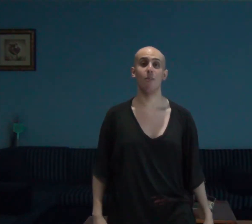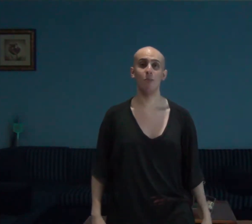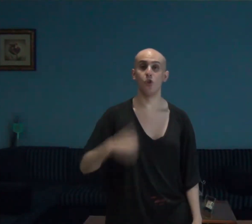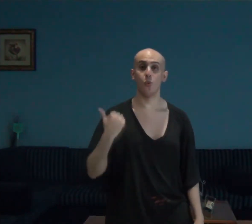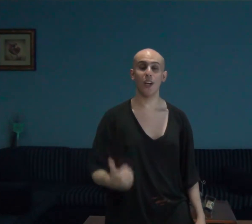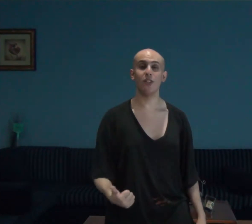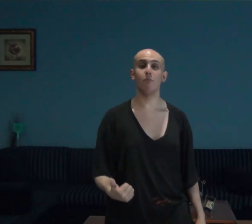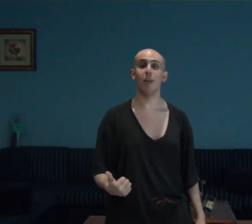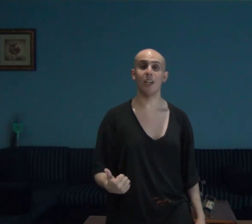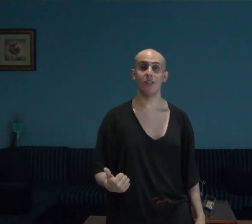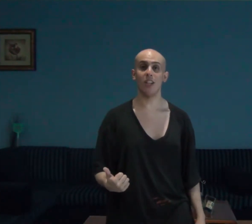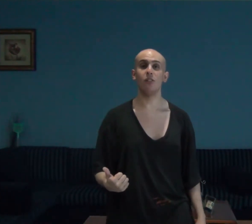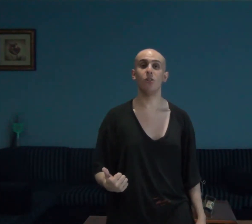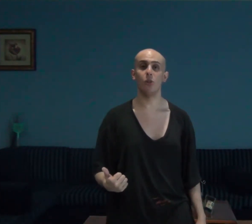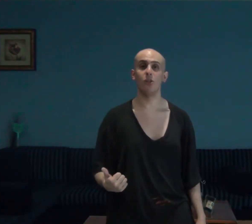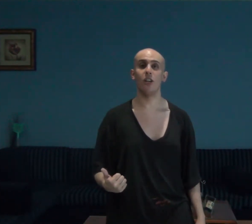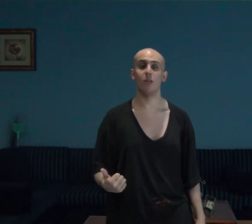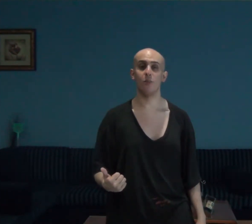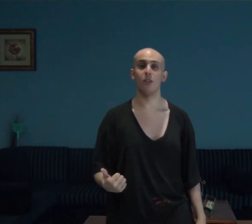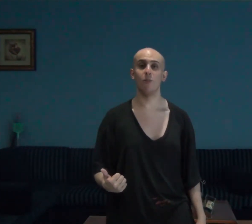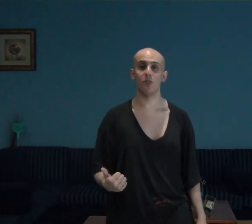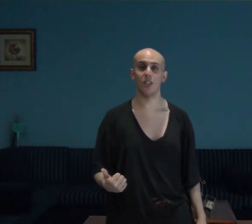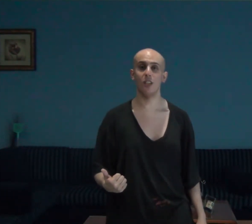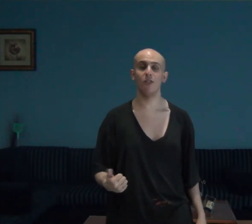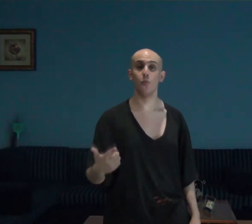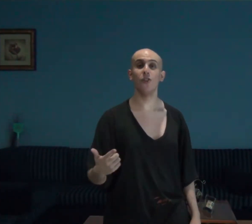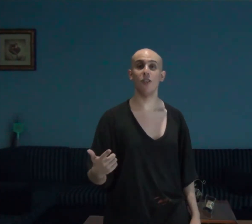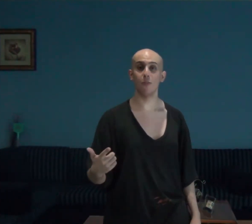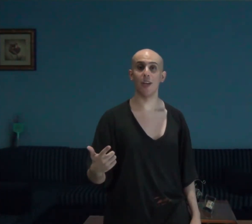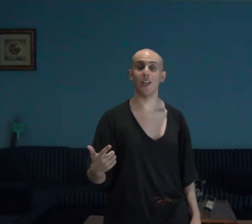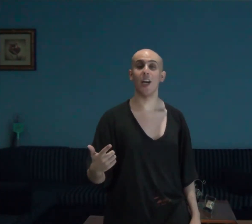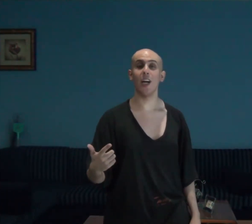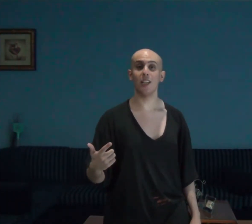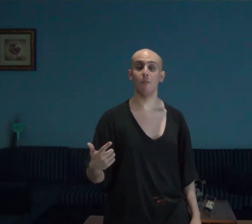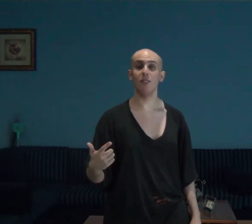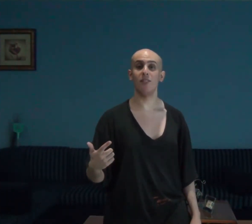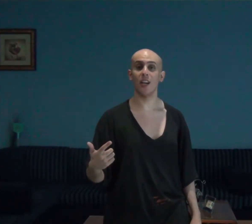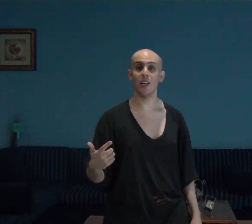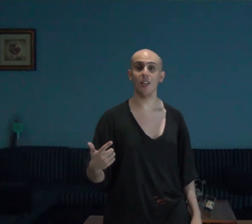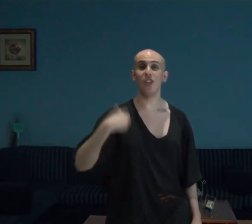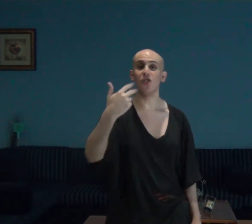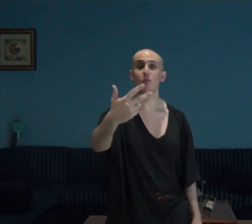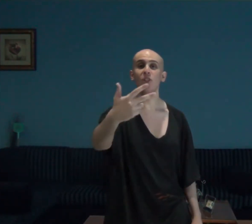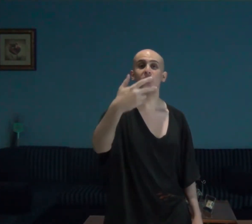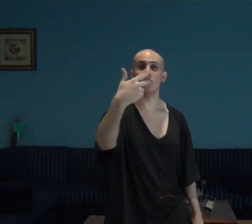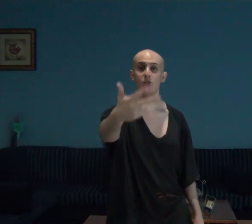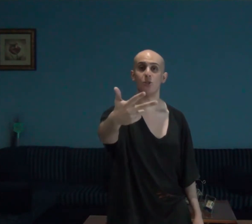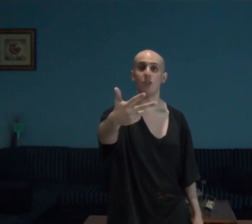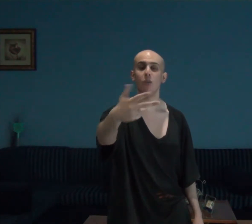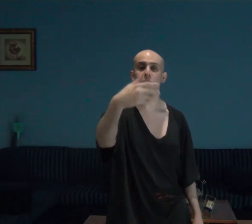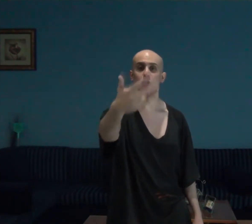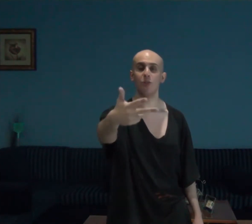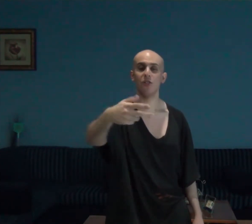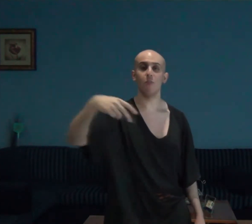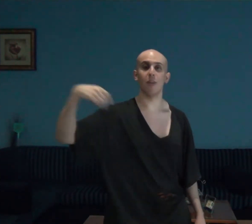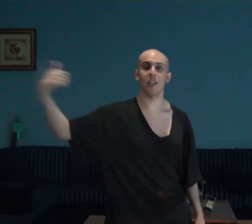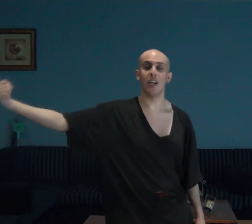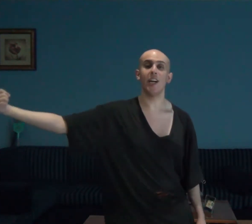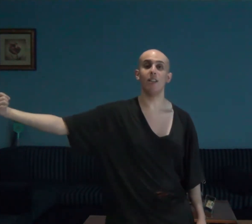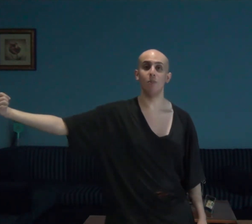directed by daniel gold harbour himself written by aya mizai and the original story was written by aya